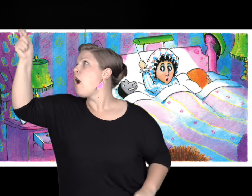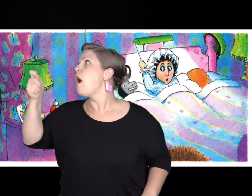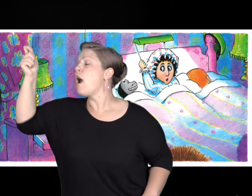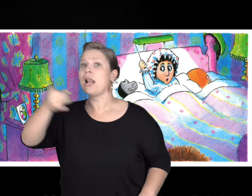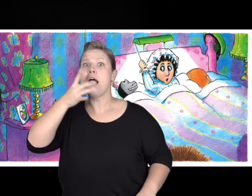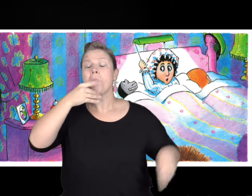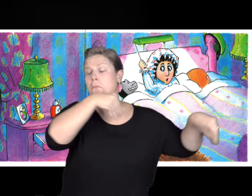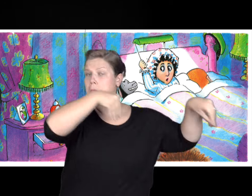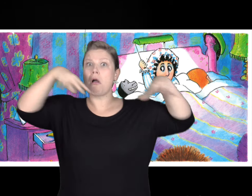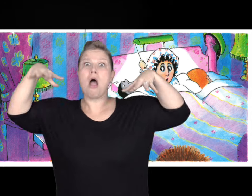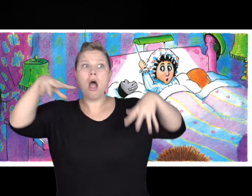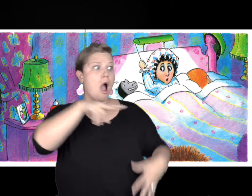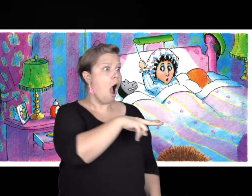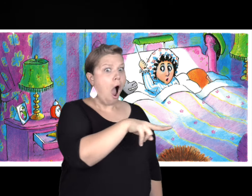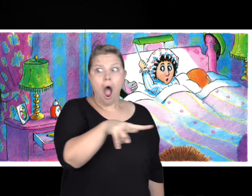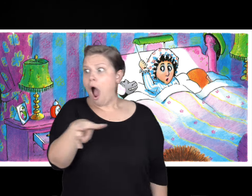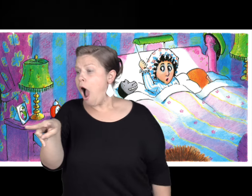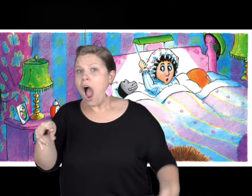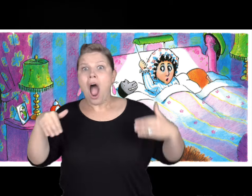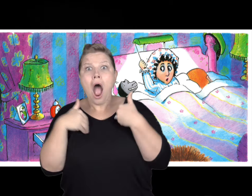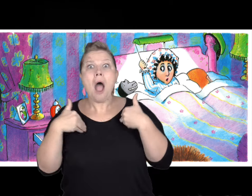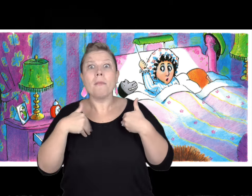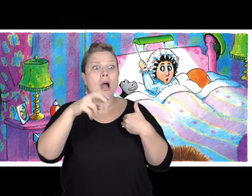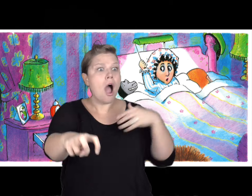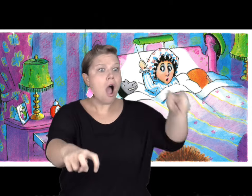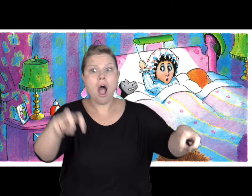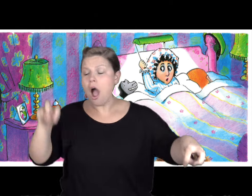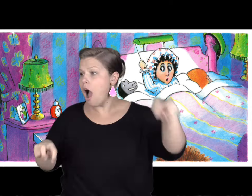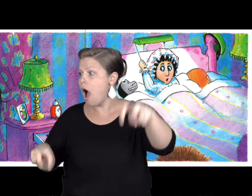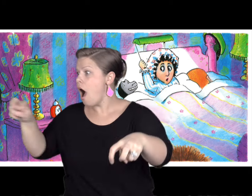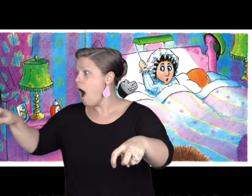the zookeeper's wife turned on the lights and looked around the room